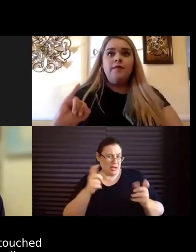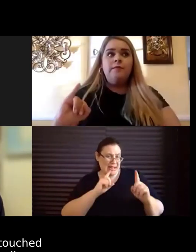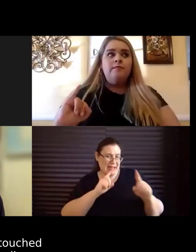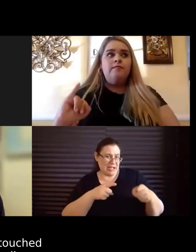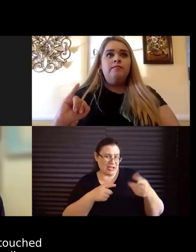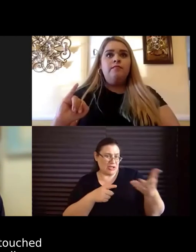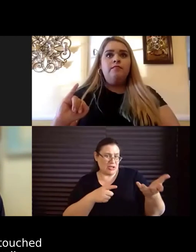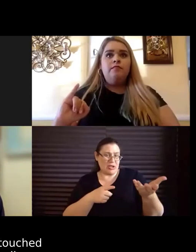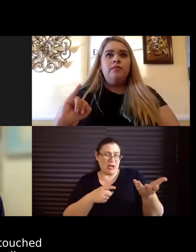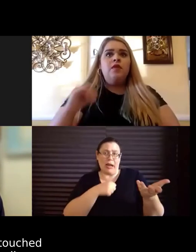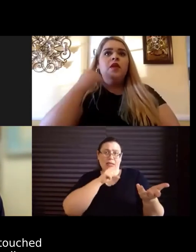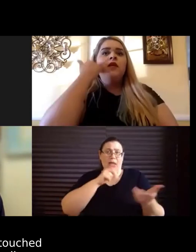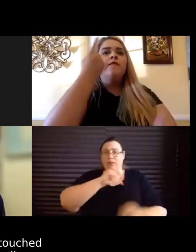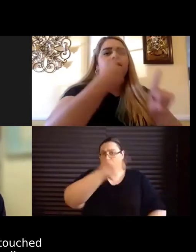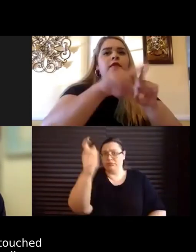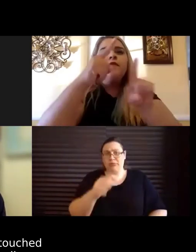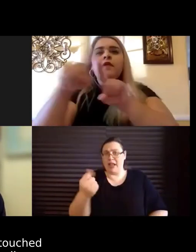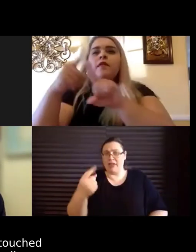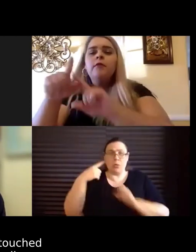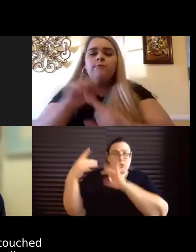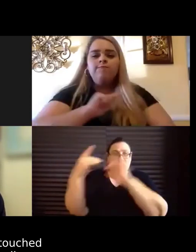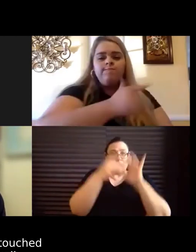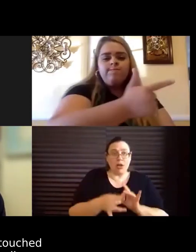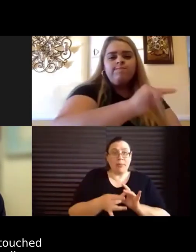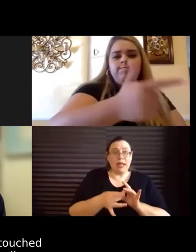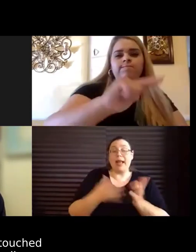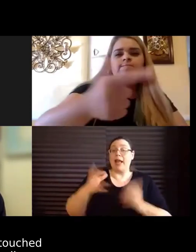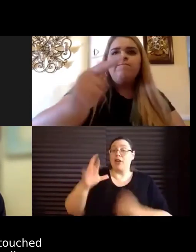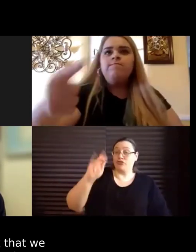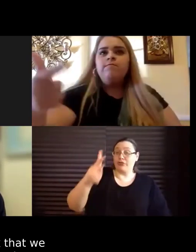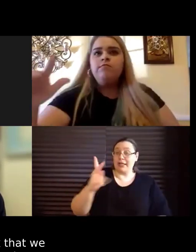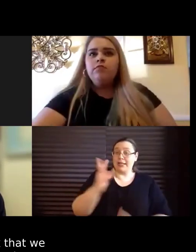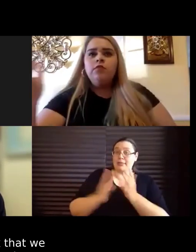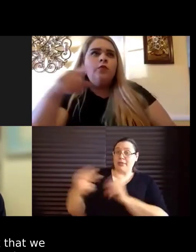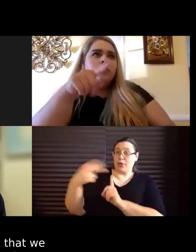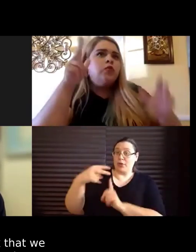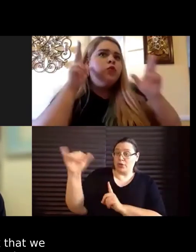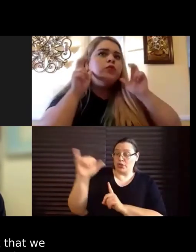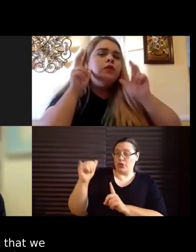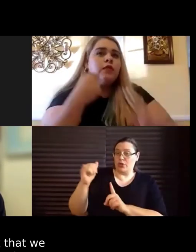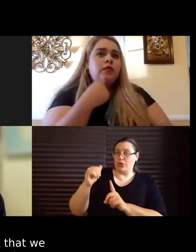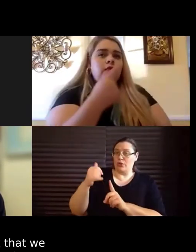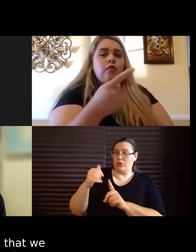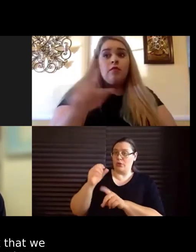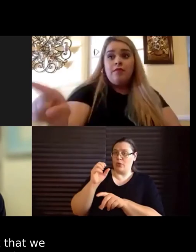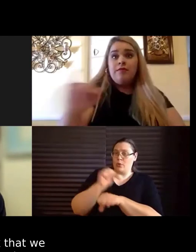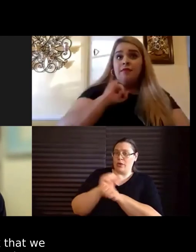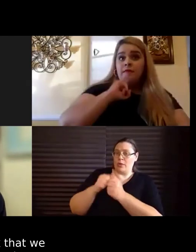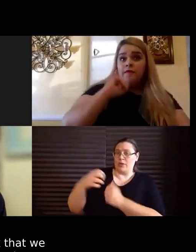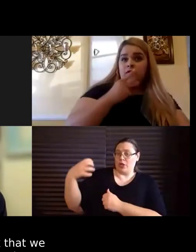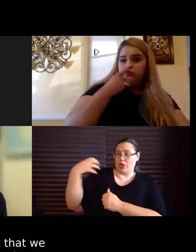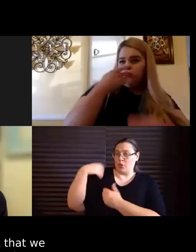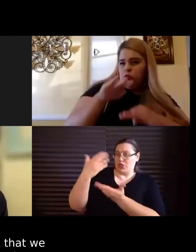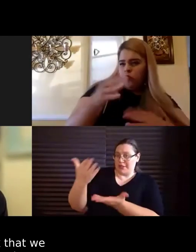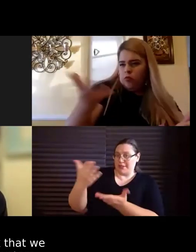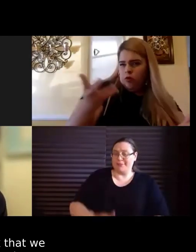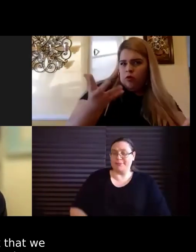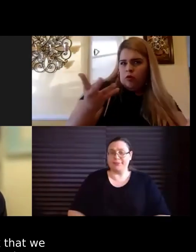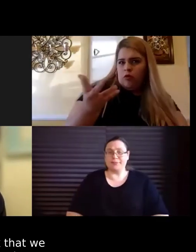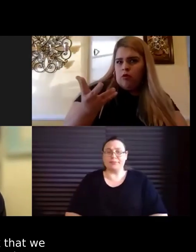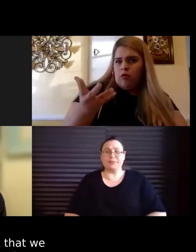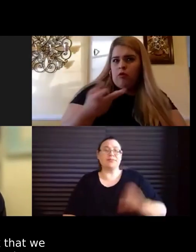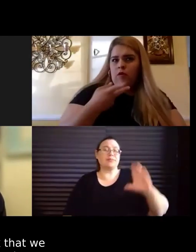around. And Rick, some of your take on working with some of the coaches. Yeah. Yeah,